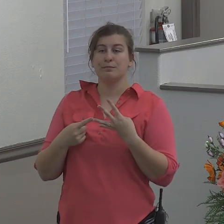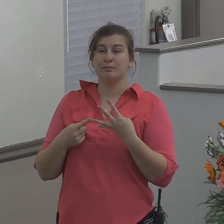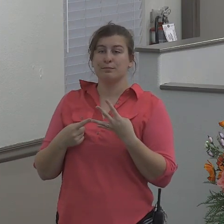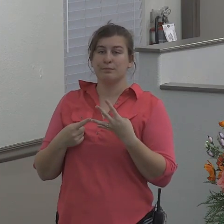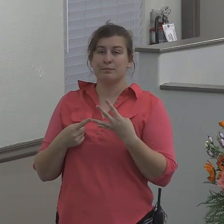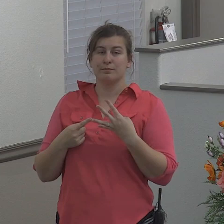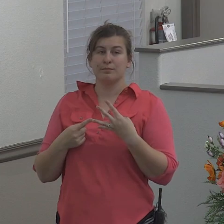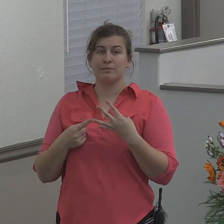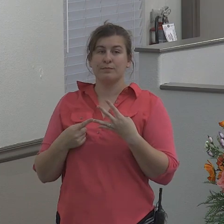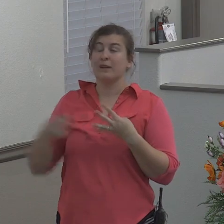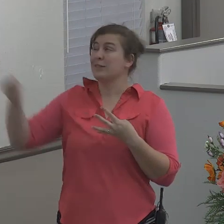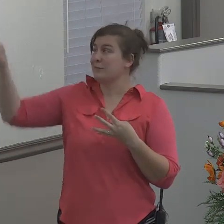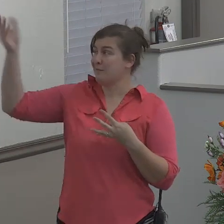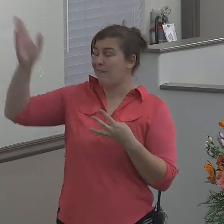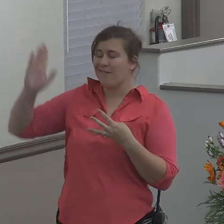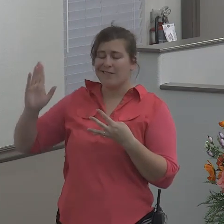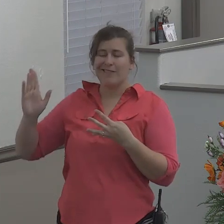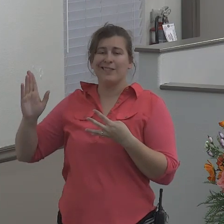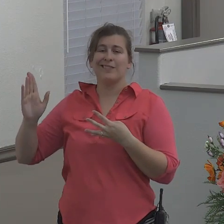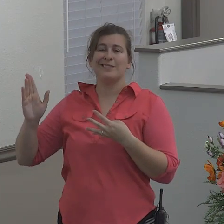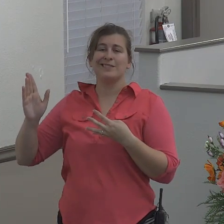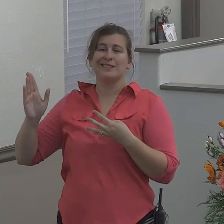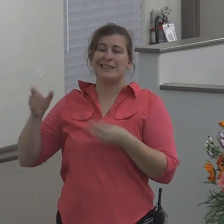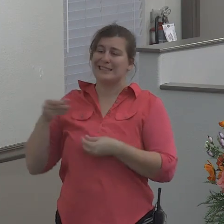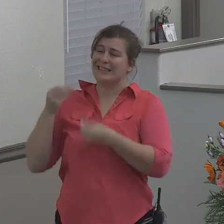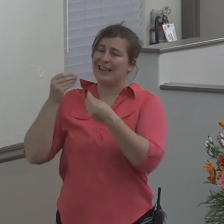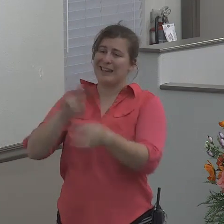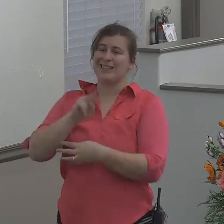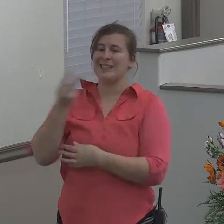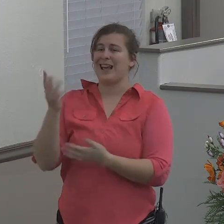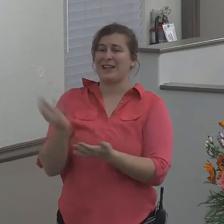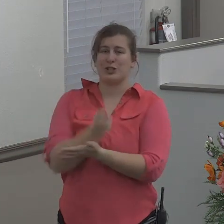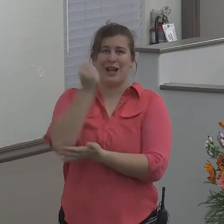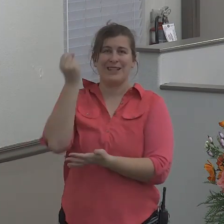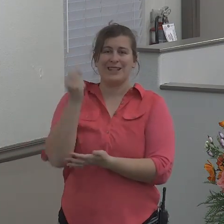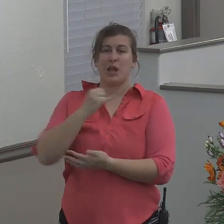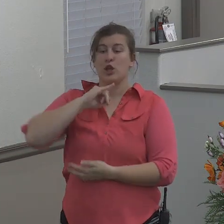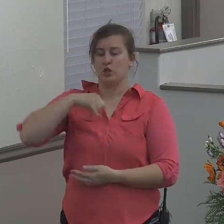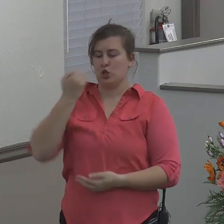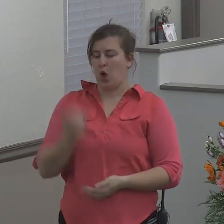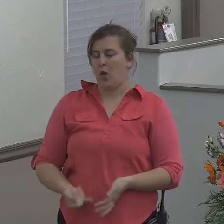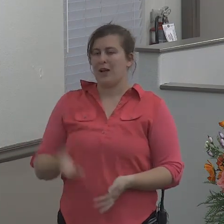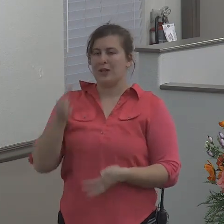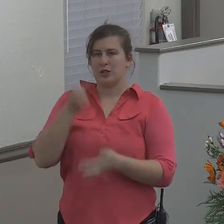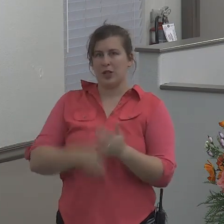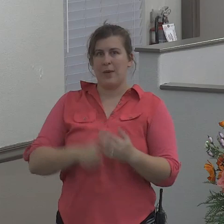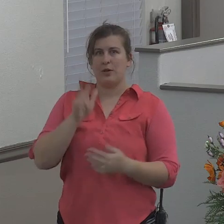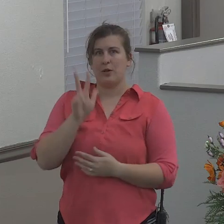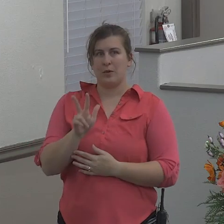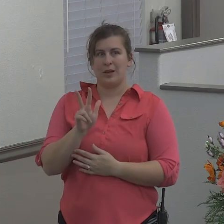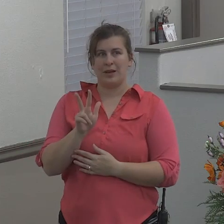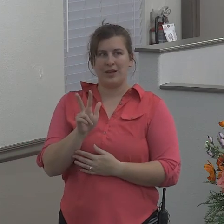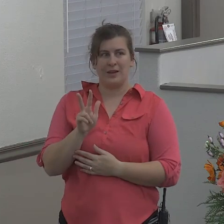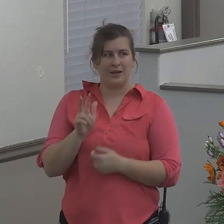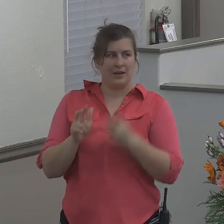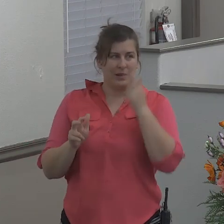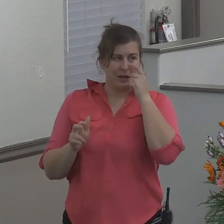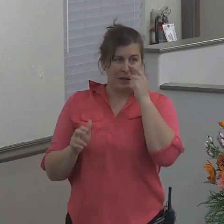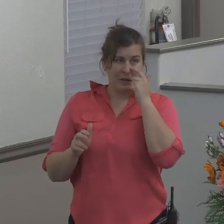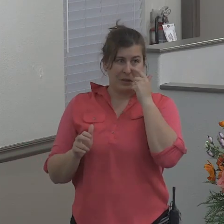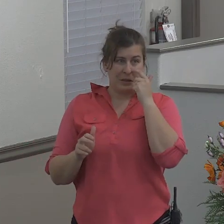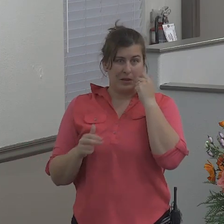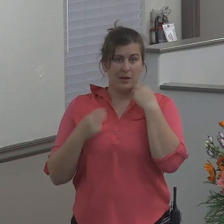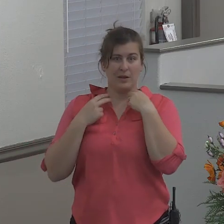of second chances. Turn over to Jonah chapter three we are getting a lot of Bible here tonight huh?